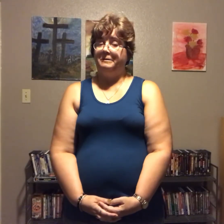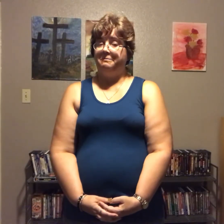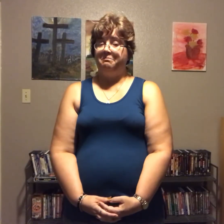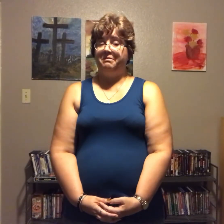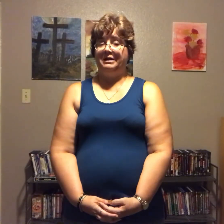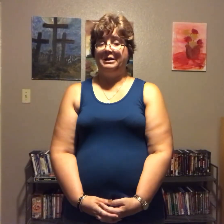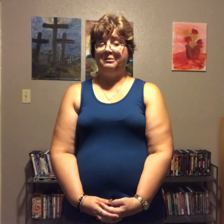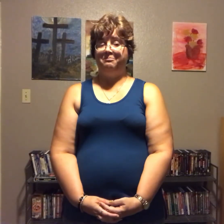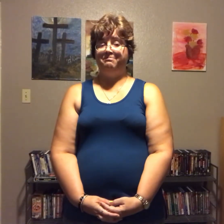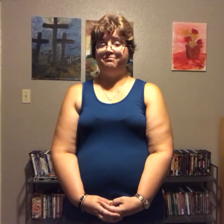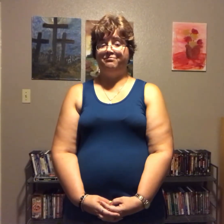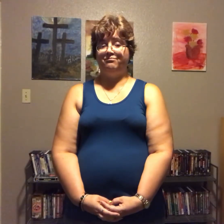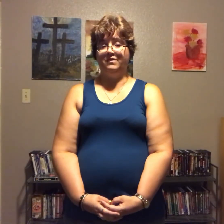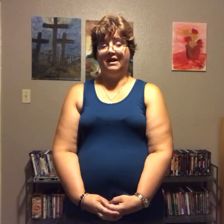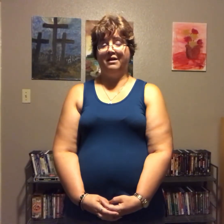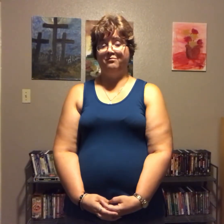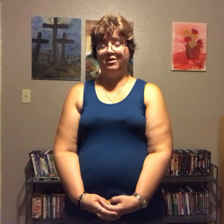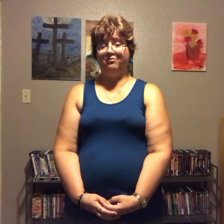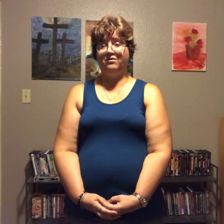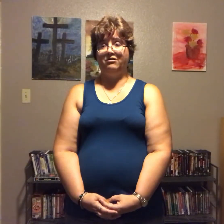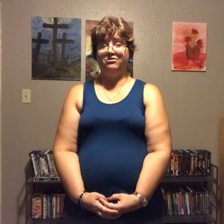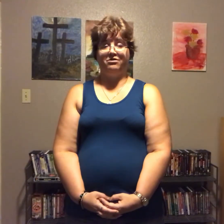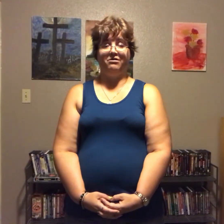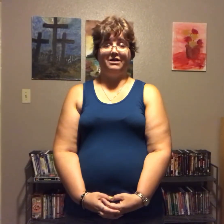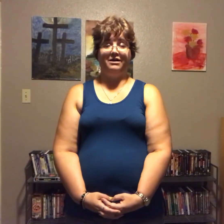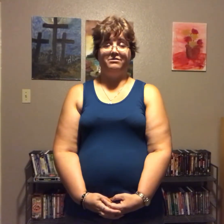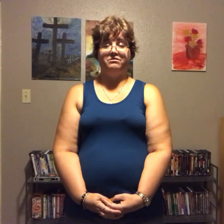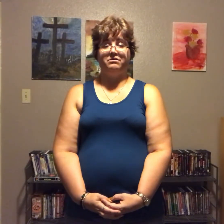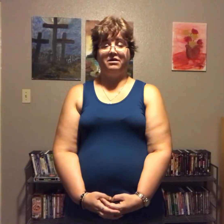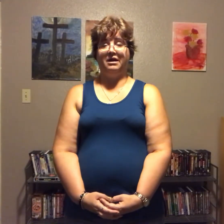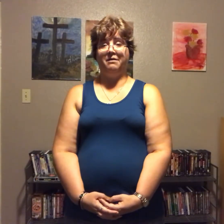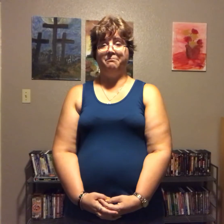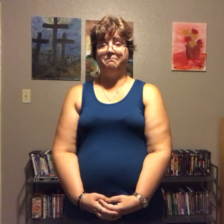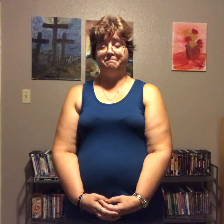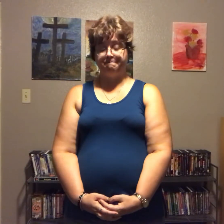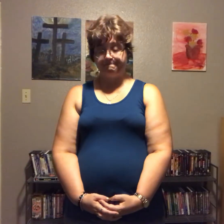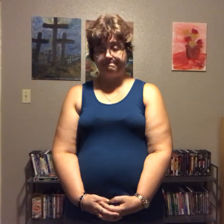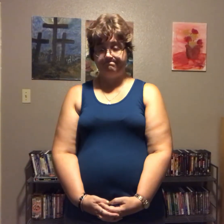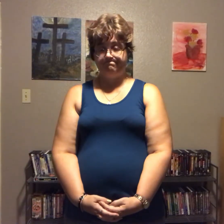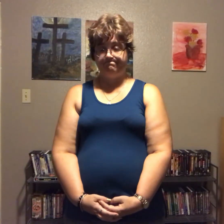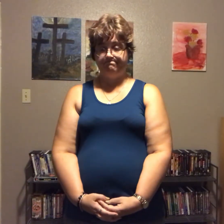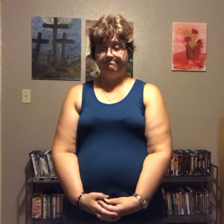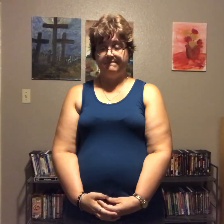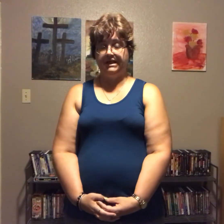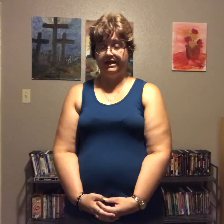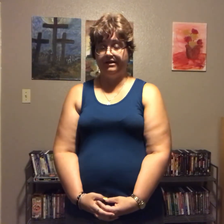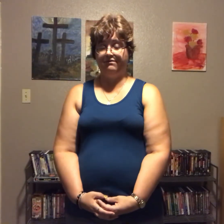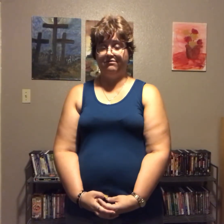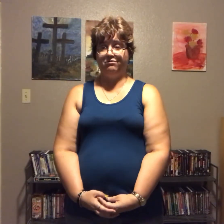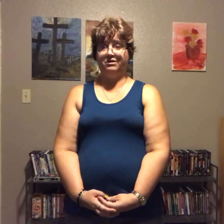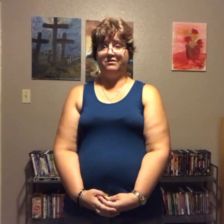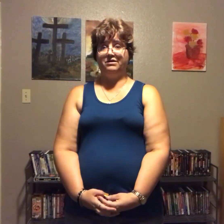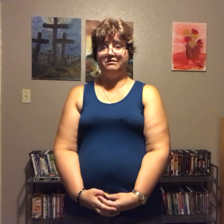but um yeah I'm very sorry guys I am I love every one of you